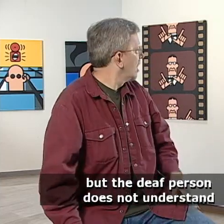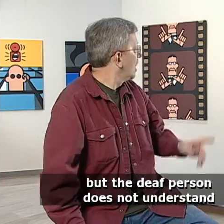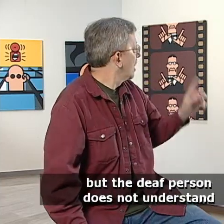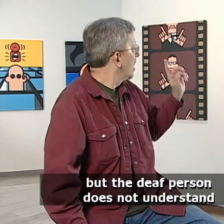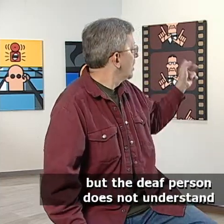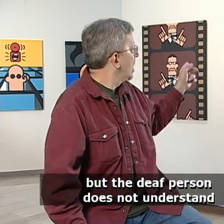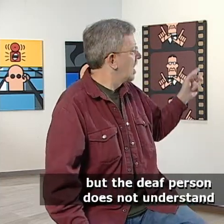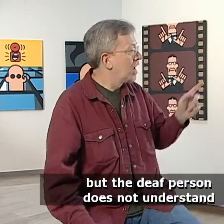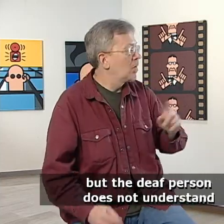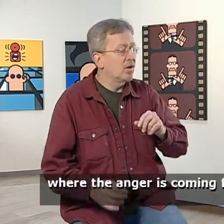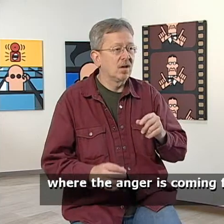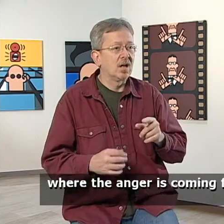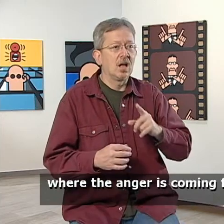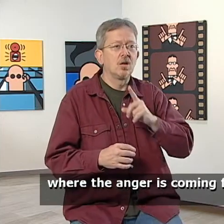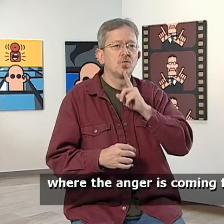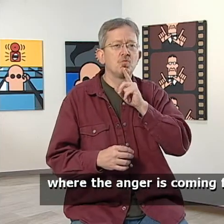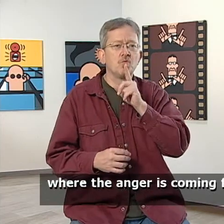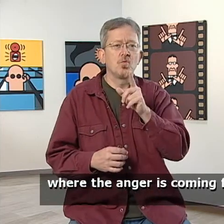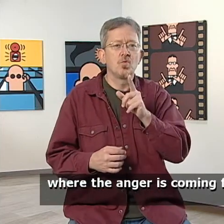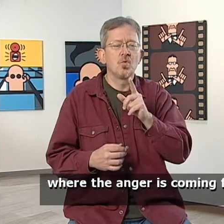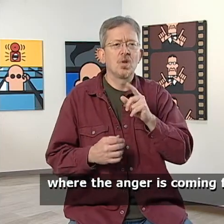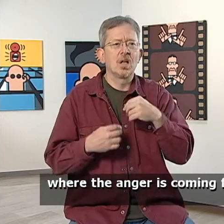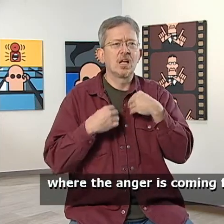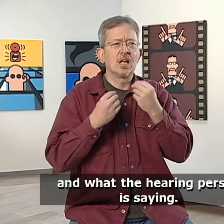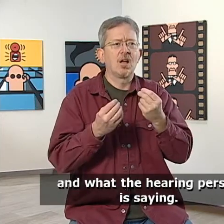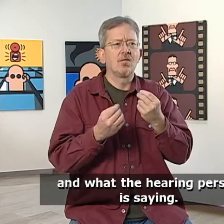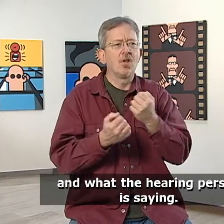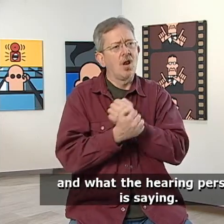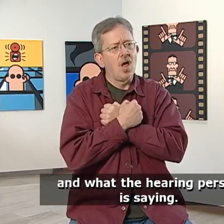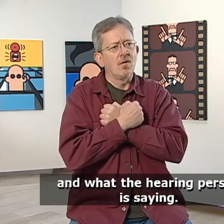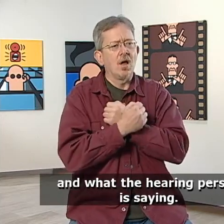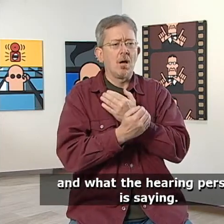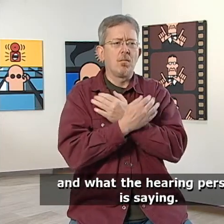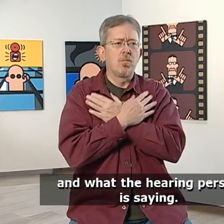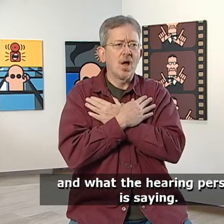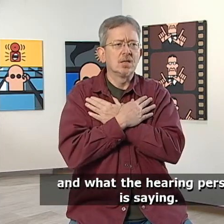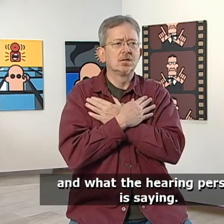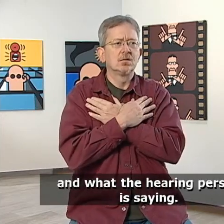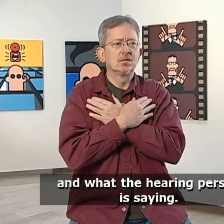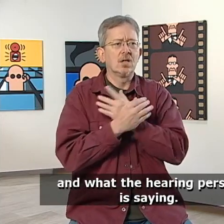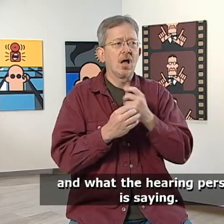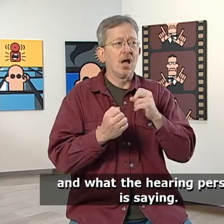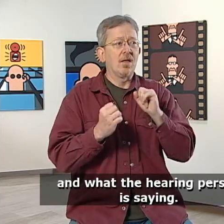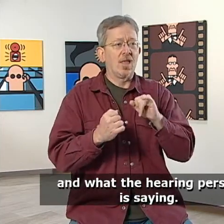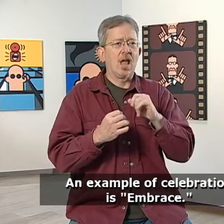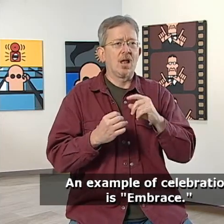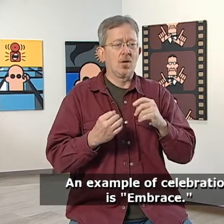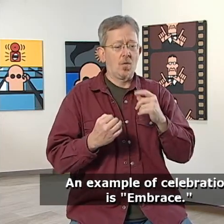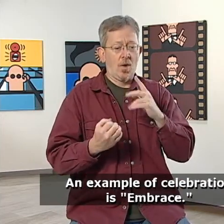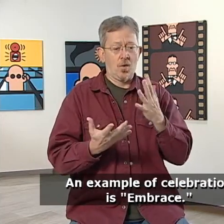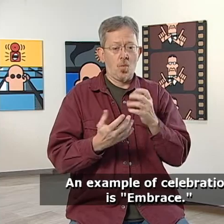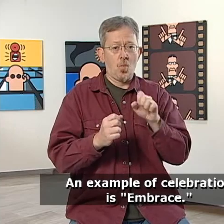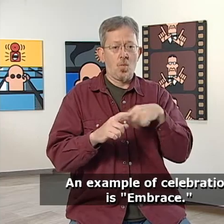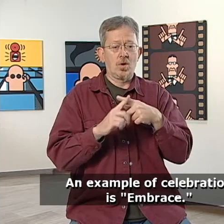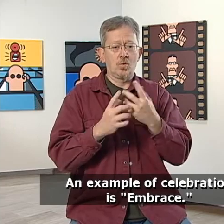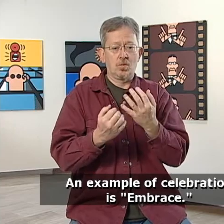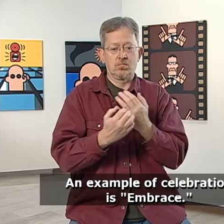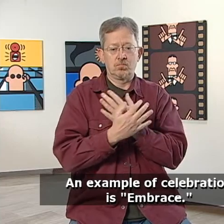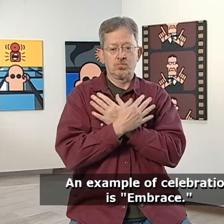but the deaf person does not understand where the anger is coming from and what the hearing person is saying. An example of celebration